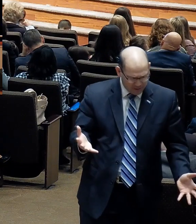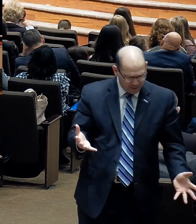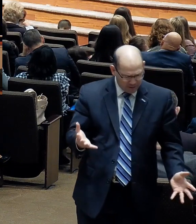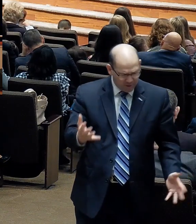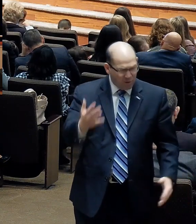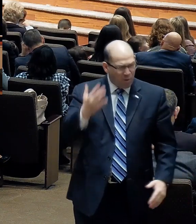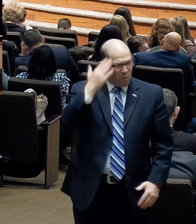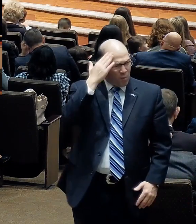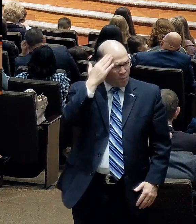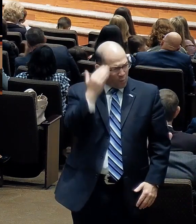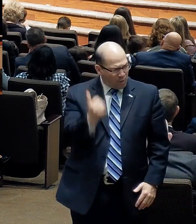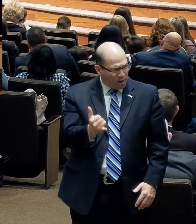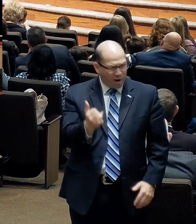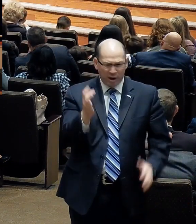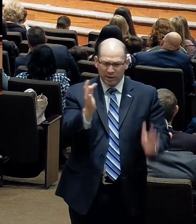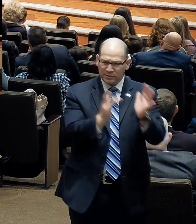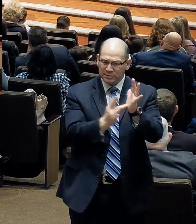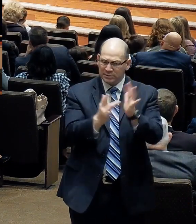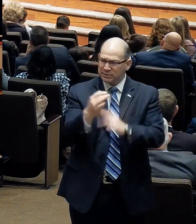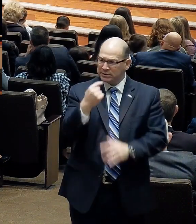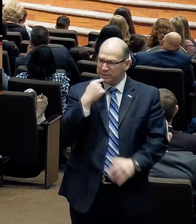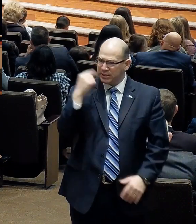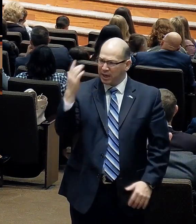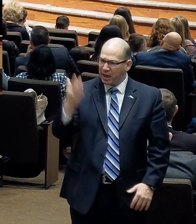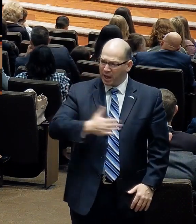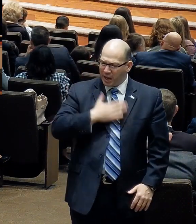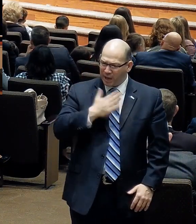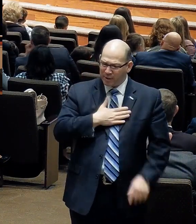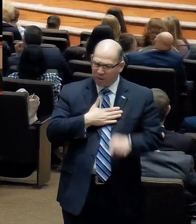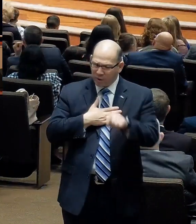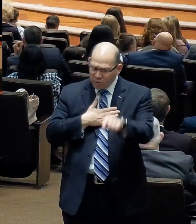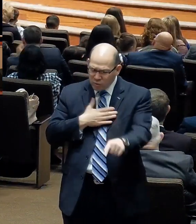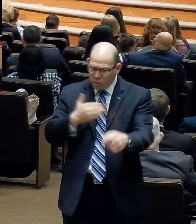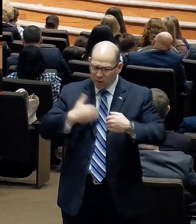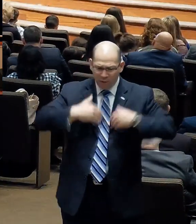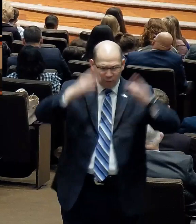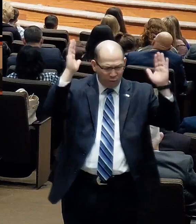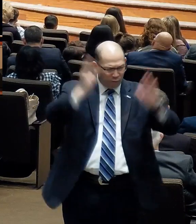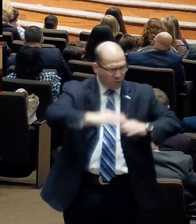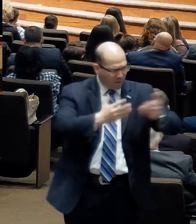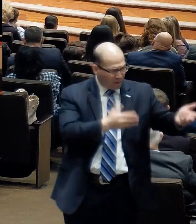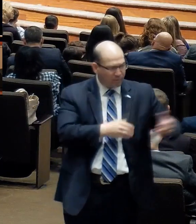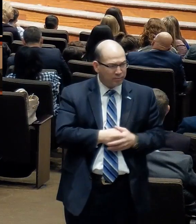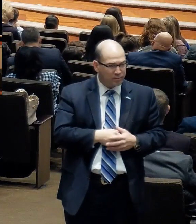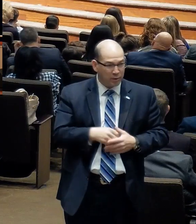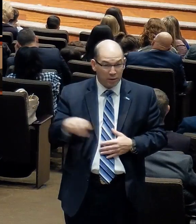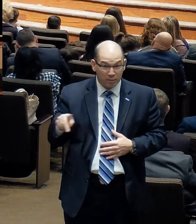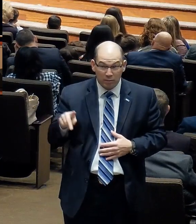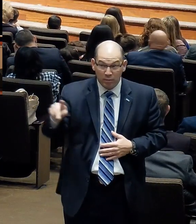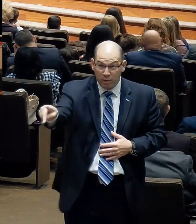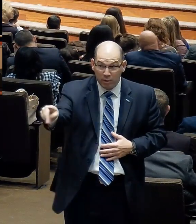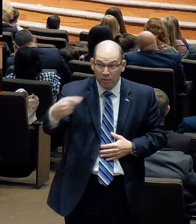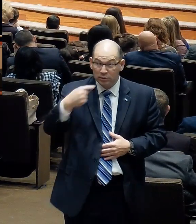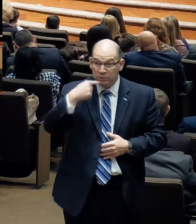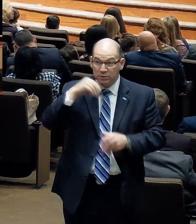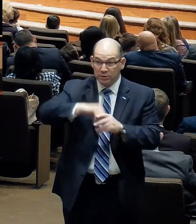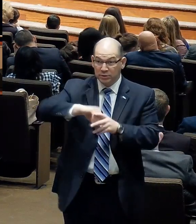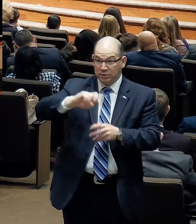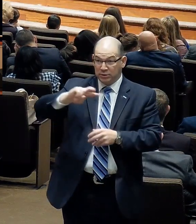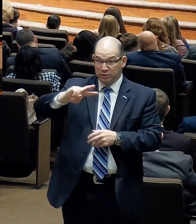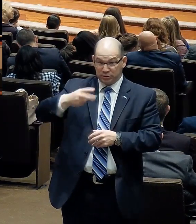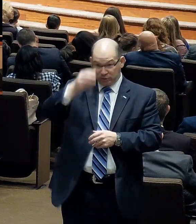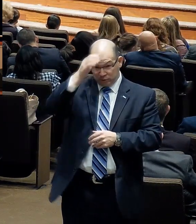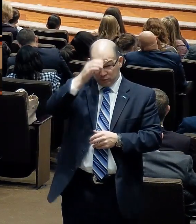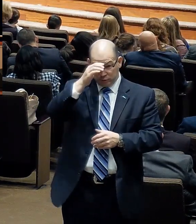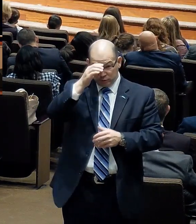said, I'm glad you're having a trial. What did Paul say in 2 Corinthians chapter number 12, verses 9 and 10? He